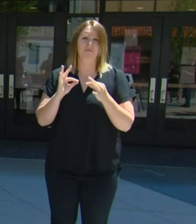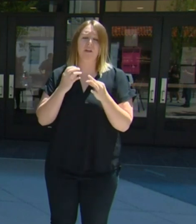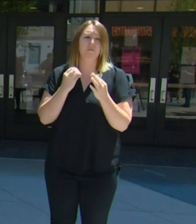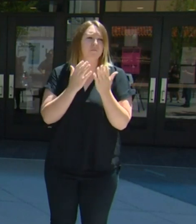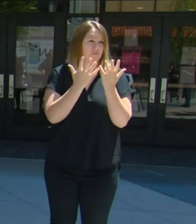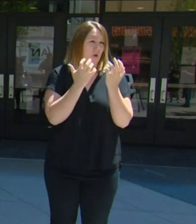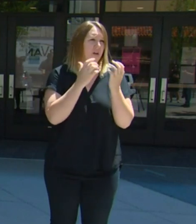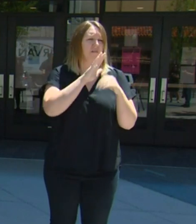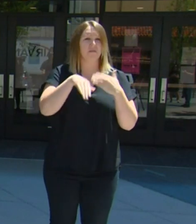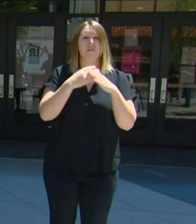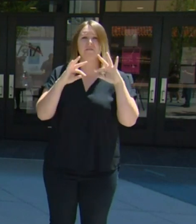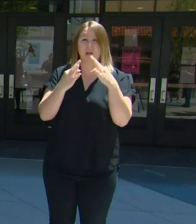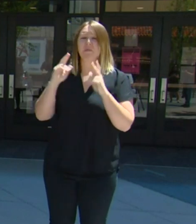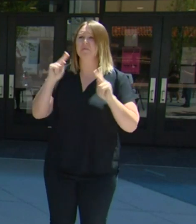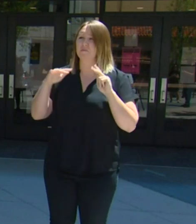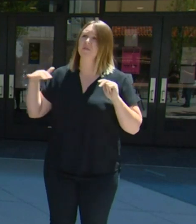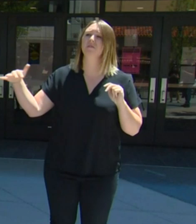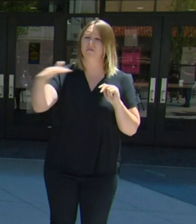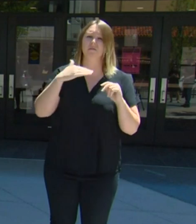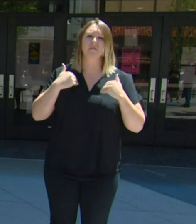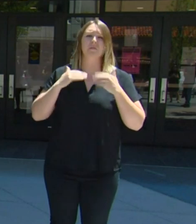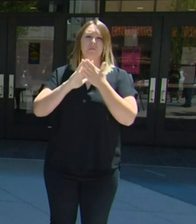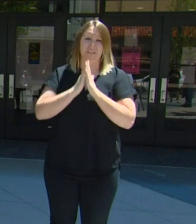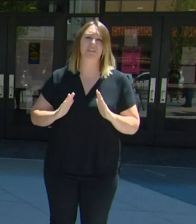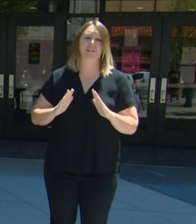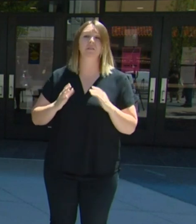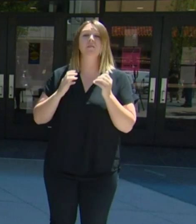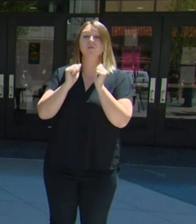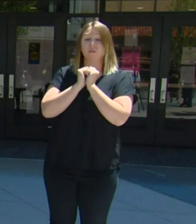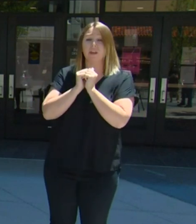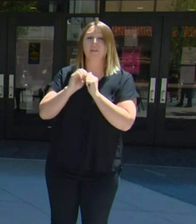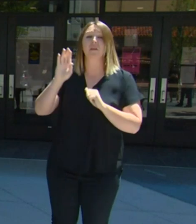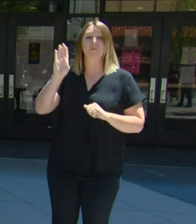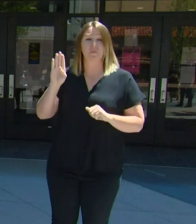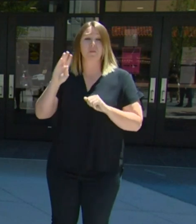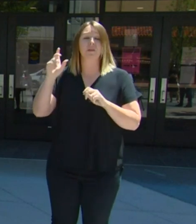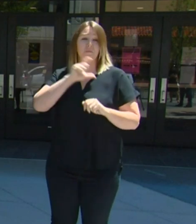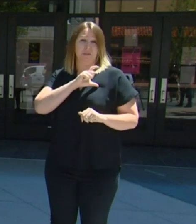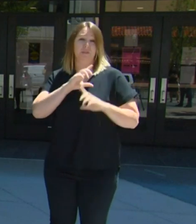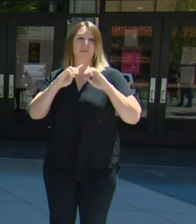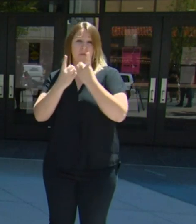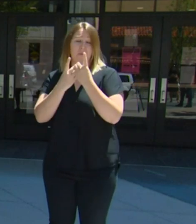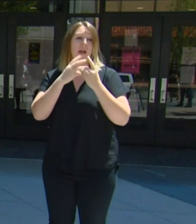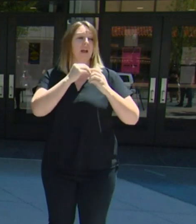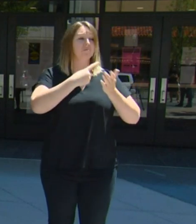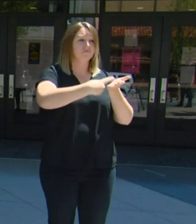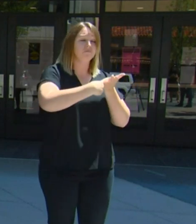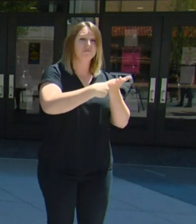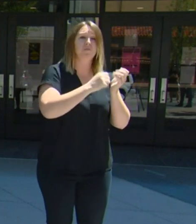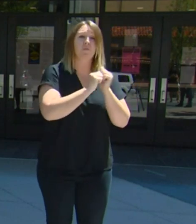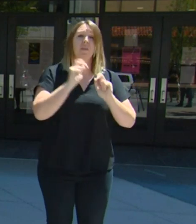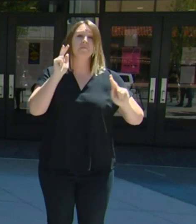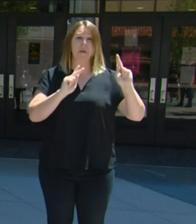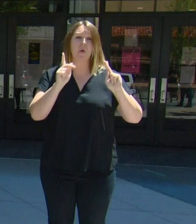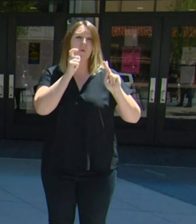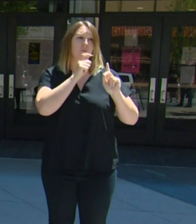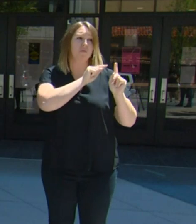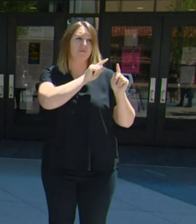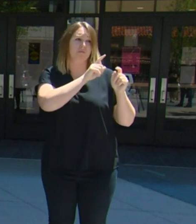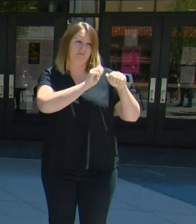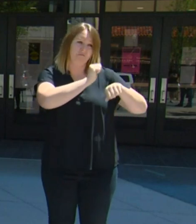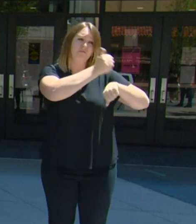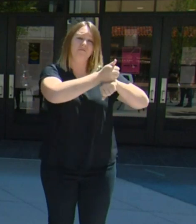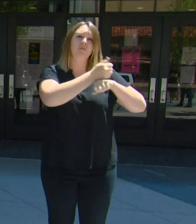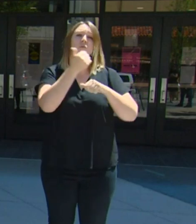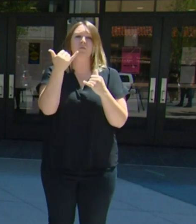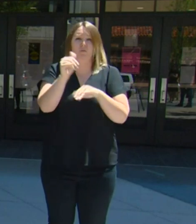And so together with the Boise Police Department and after conversations with the organizers of tonight's event I